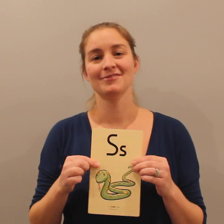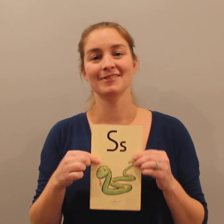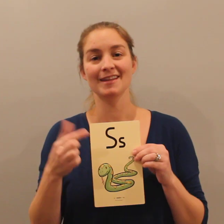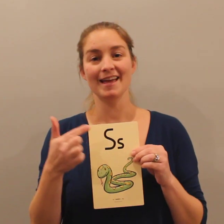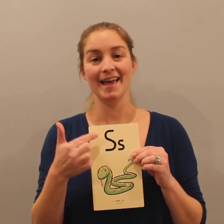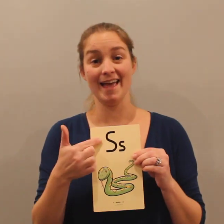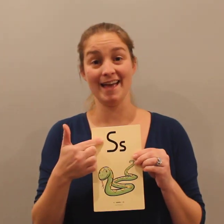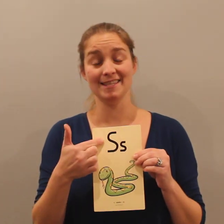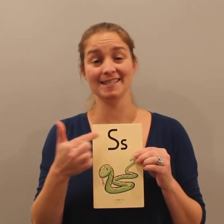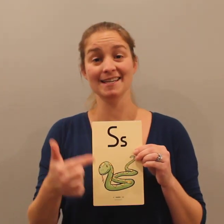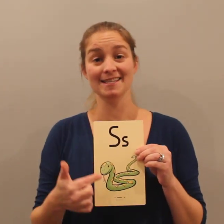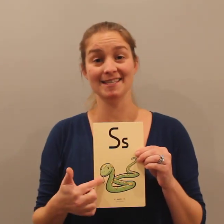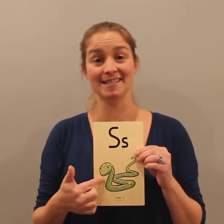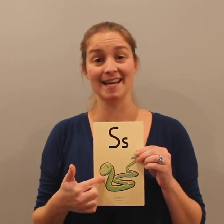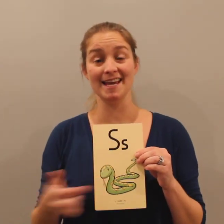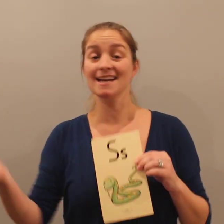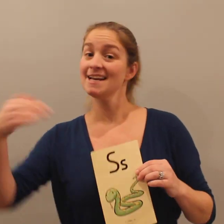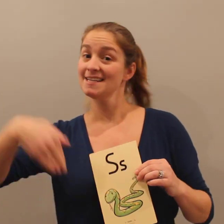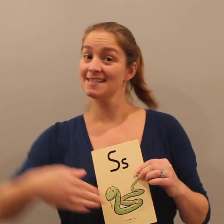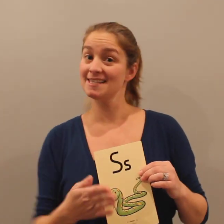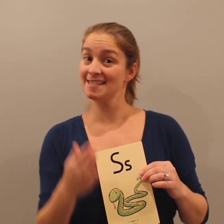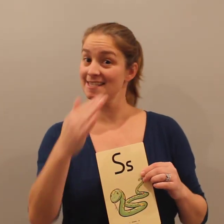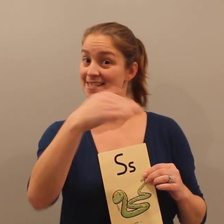S, snake, sss.